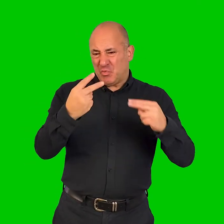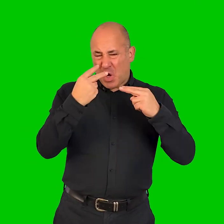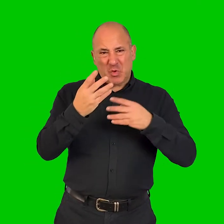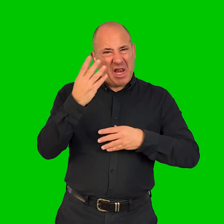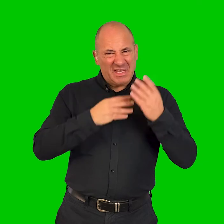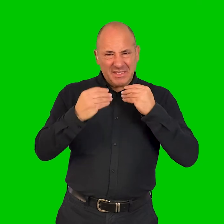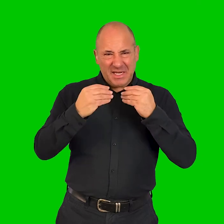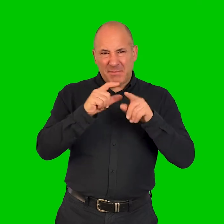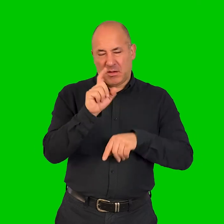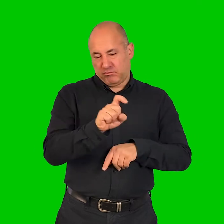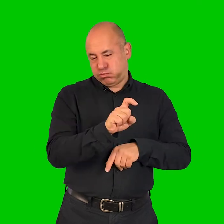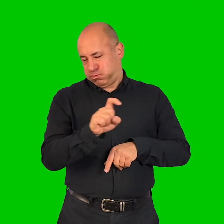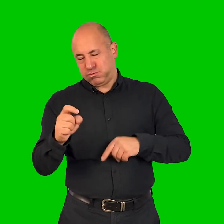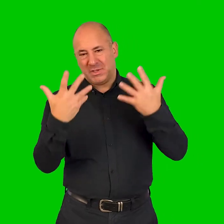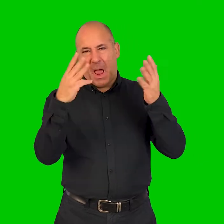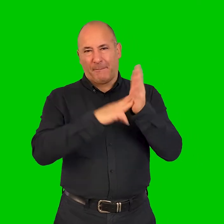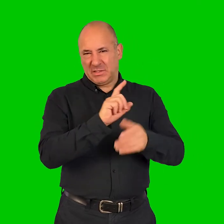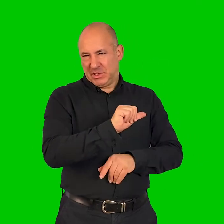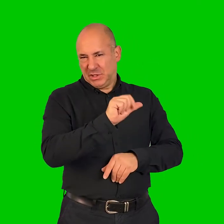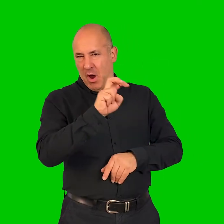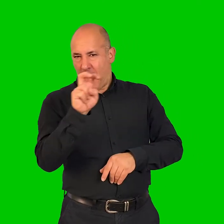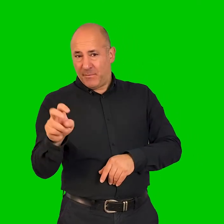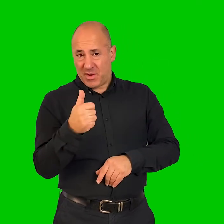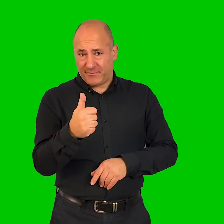So if you'd rather not listen, just fast forward about 10 minutes.